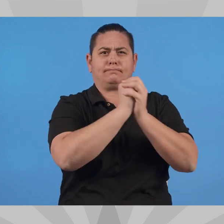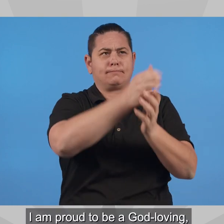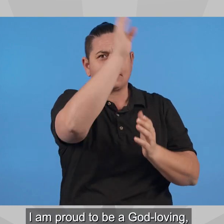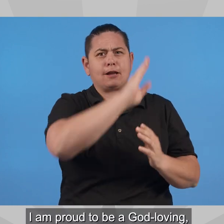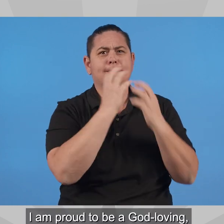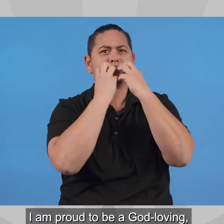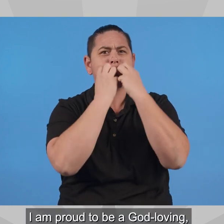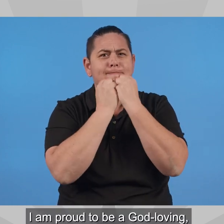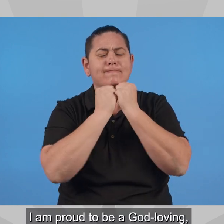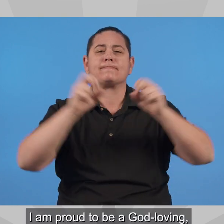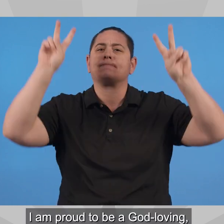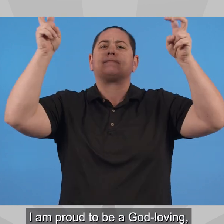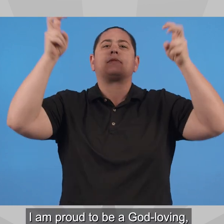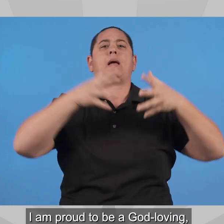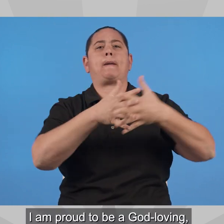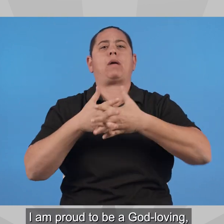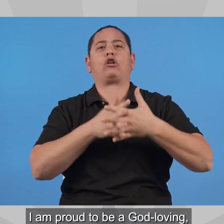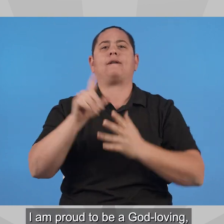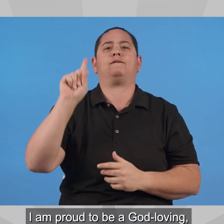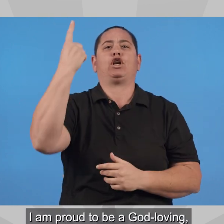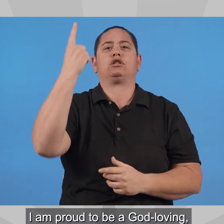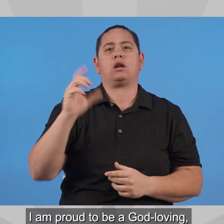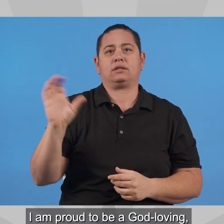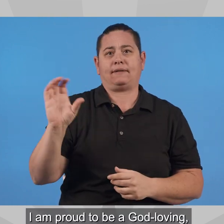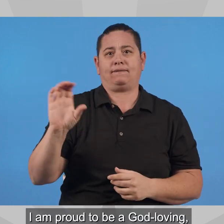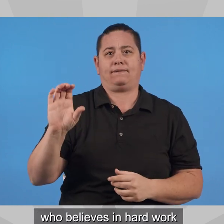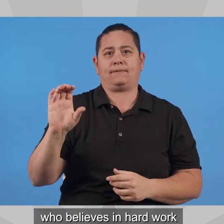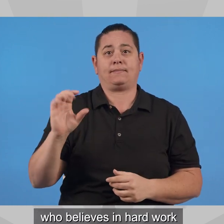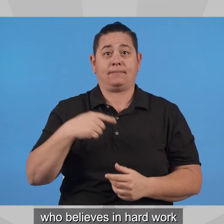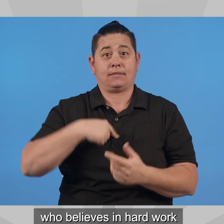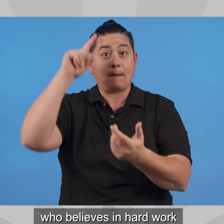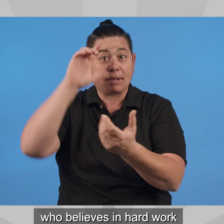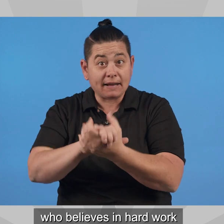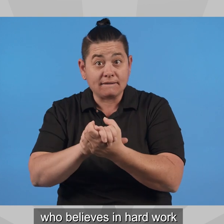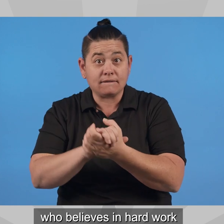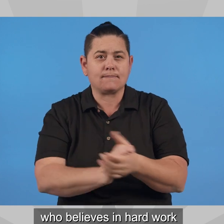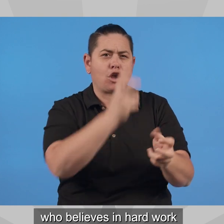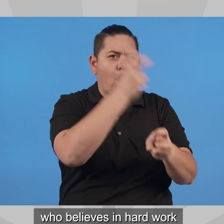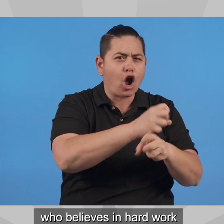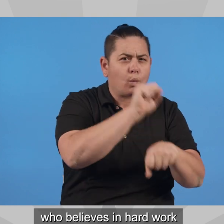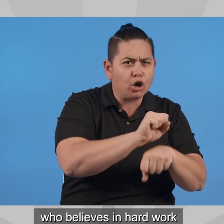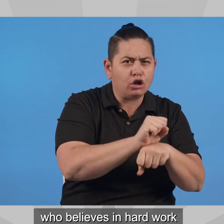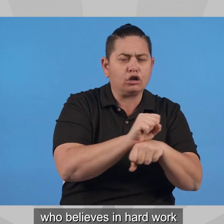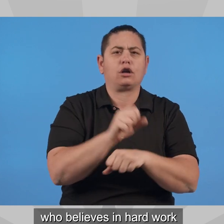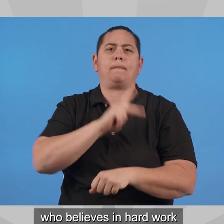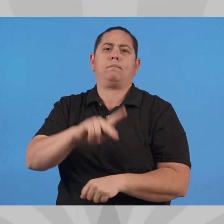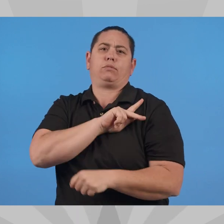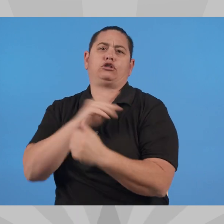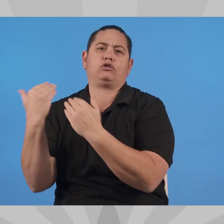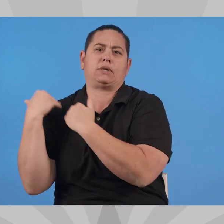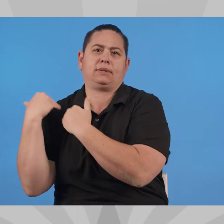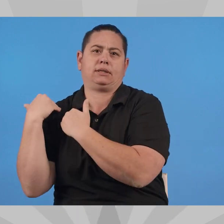I am proud to be a God-loving America First conservative who believes in hard work and personal responsibility.